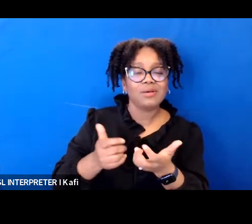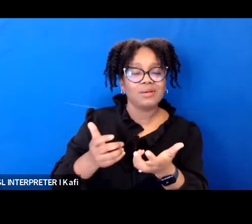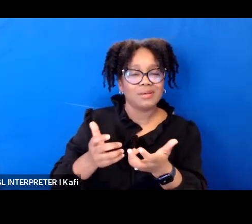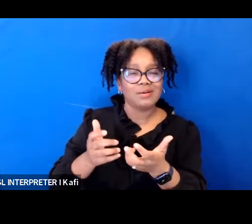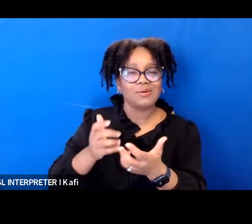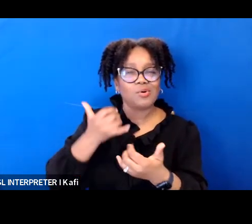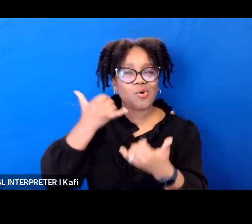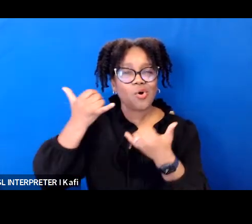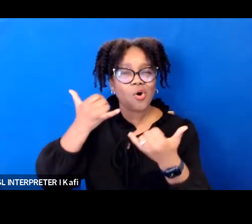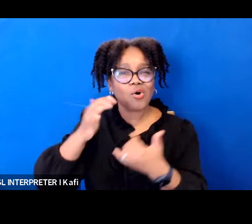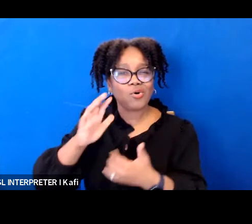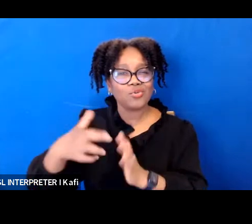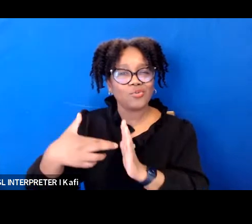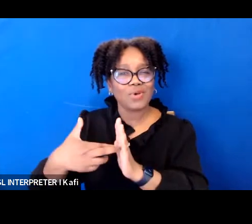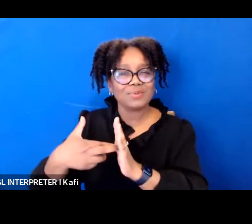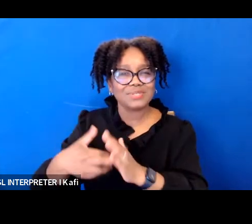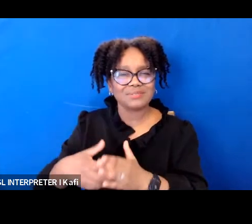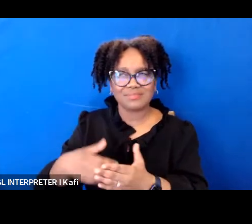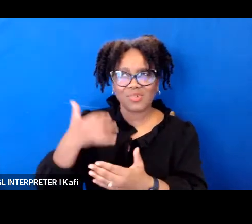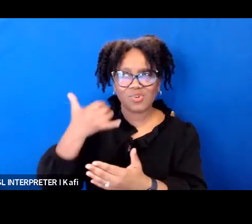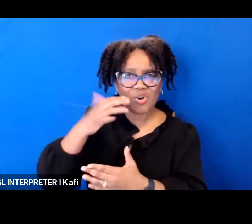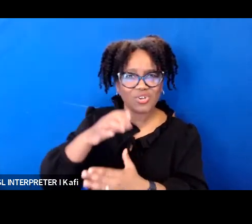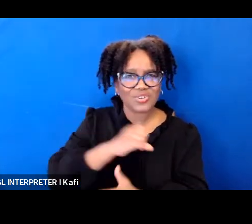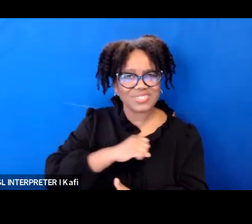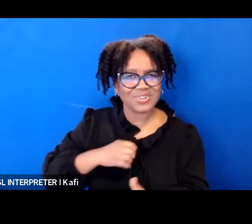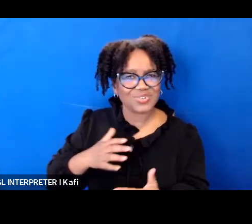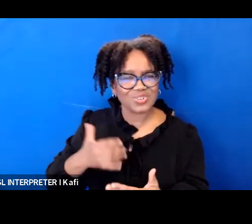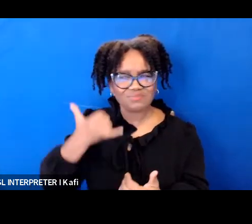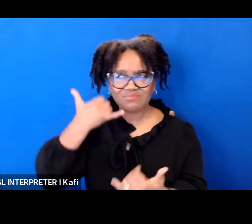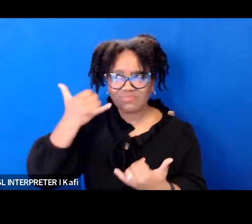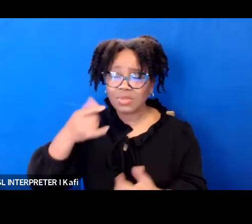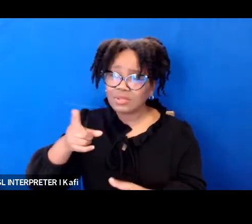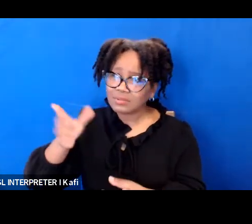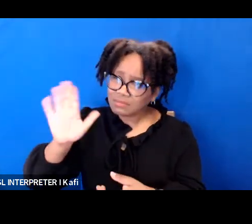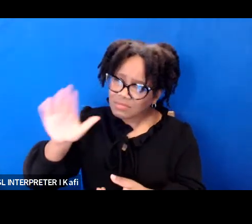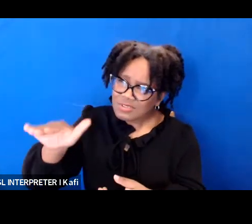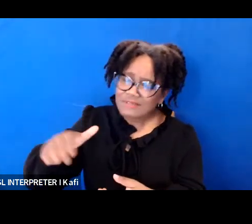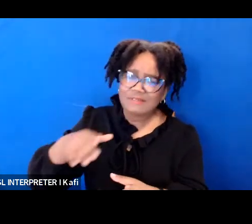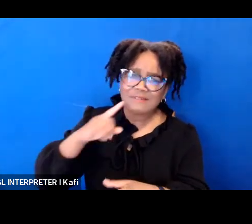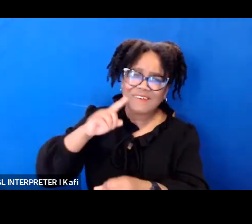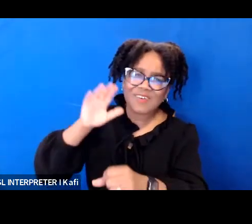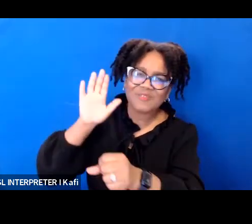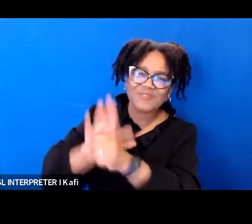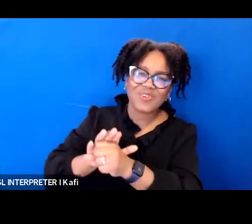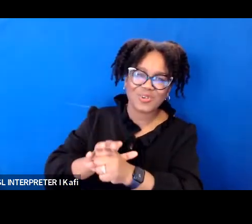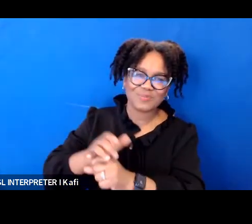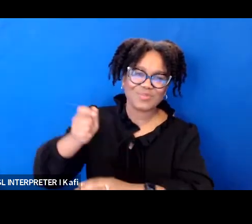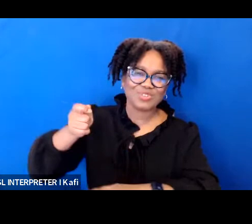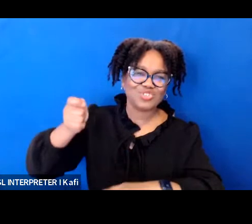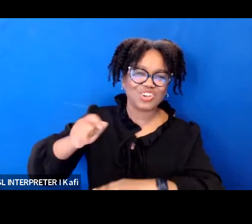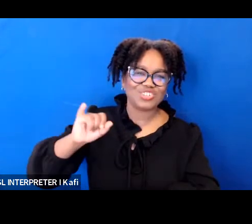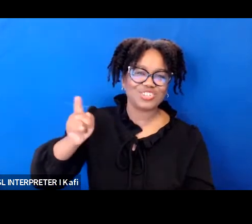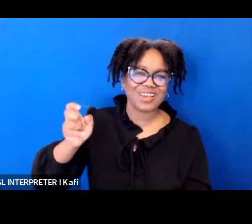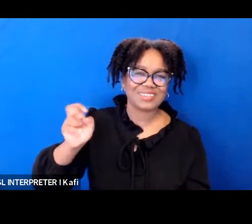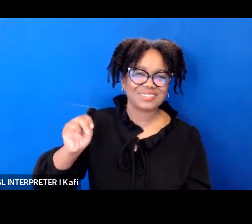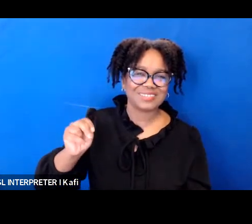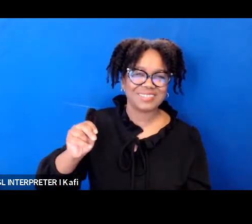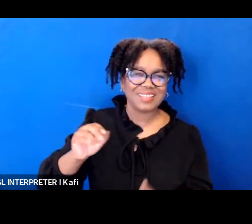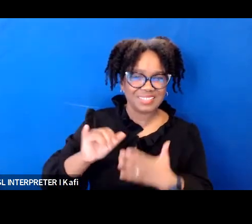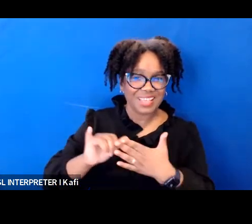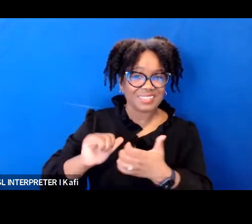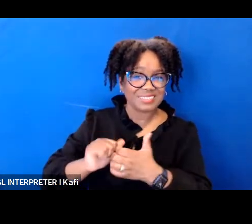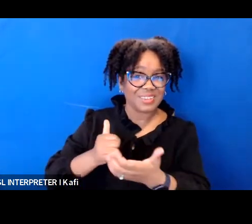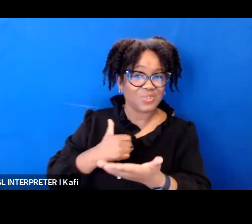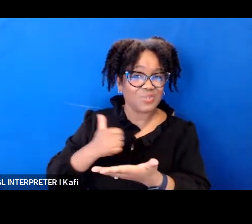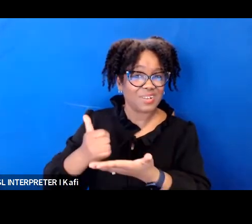tell your senators to confirm judge jackson and your received information